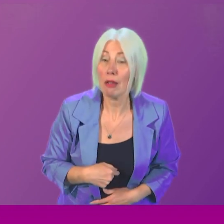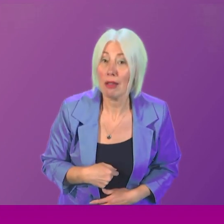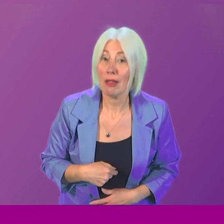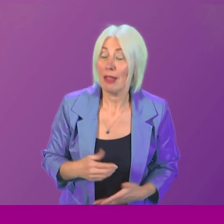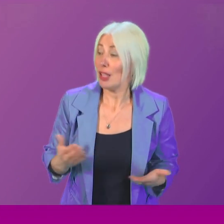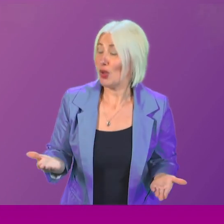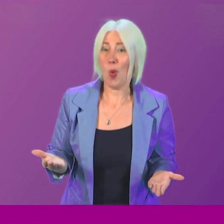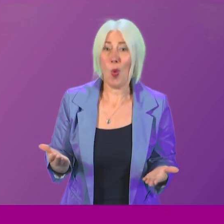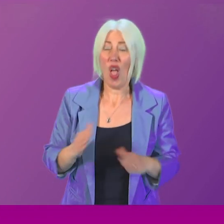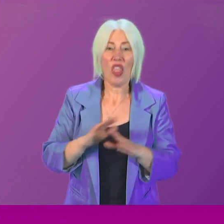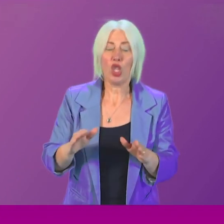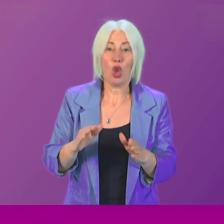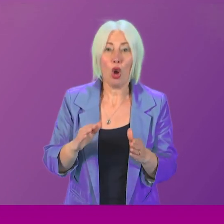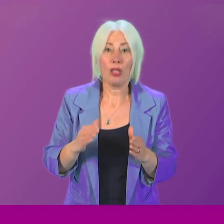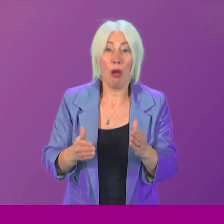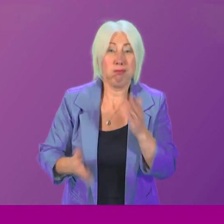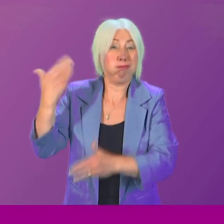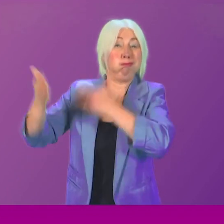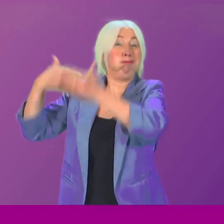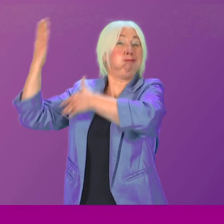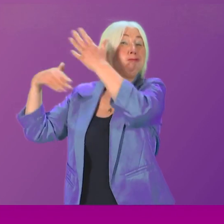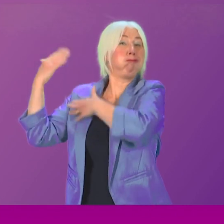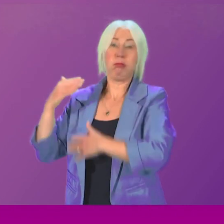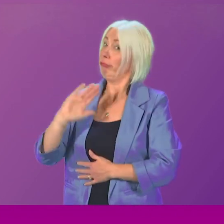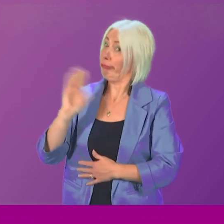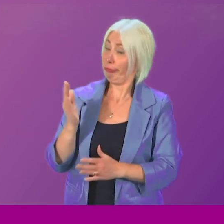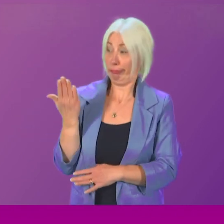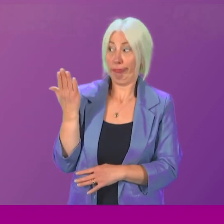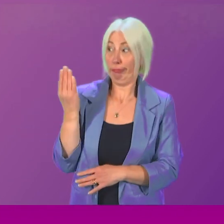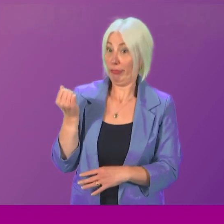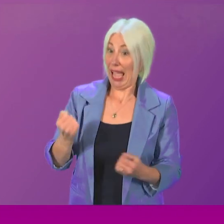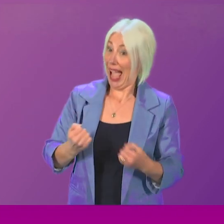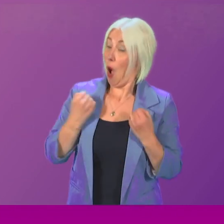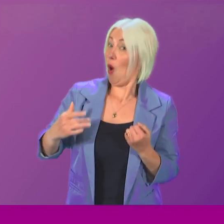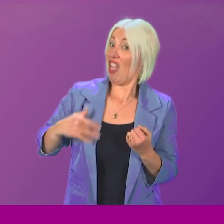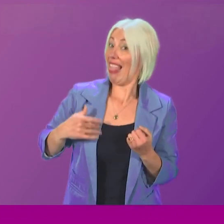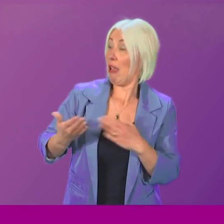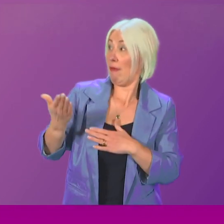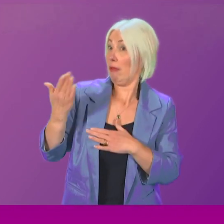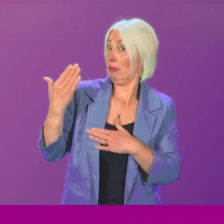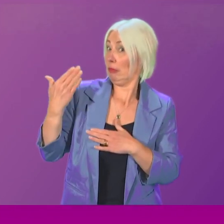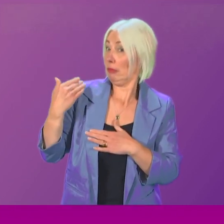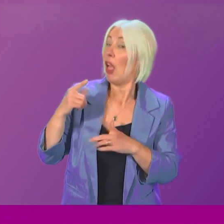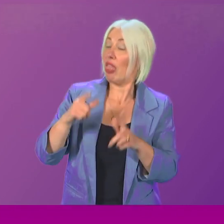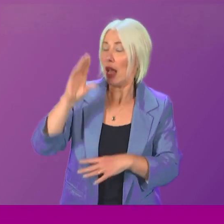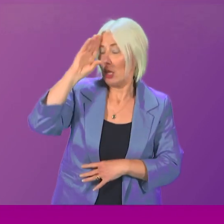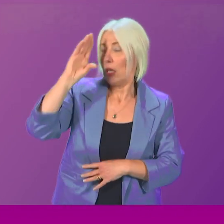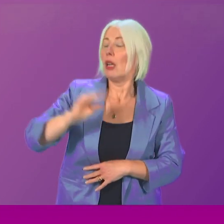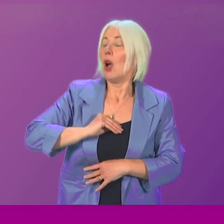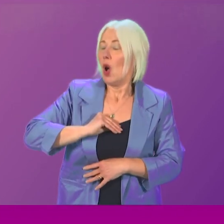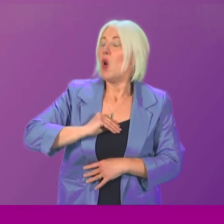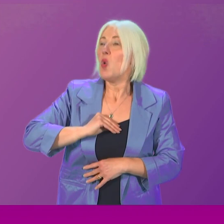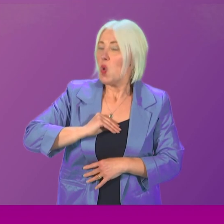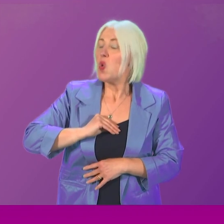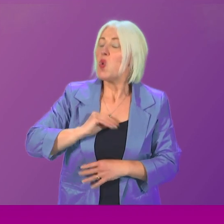history that is way, way past. This is in our lifetimes. And that should also remind us and underline